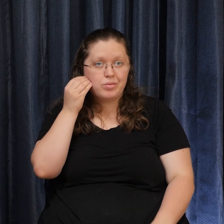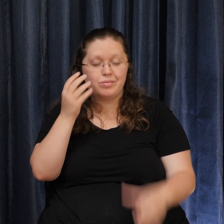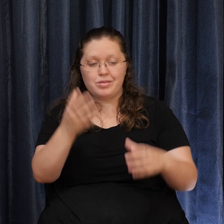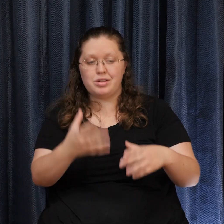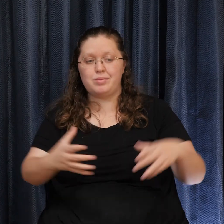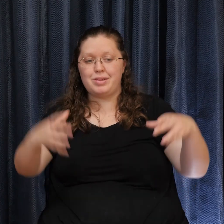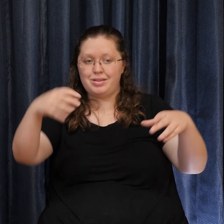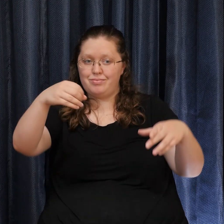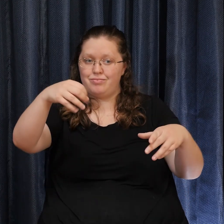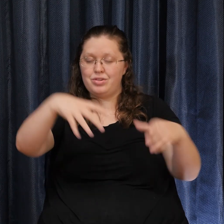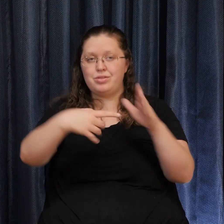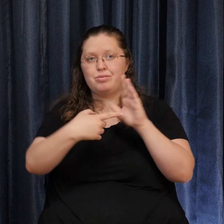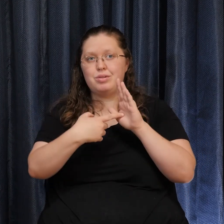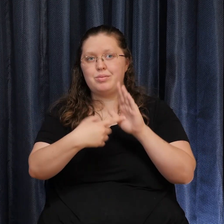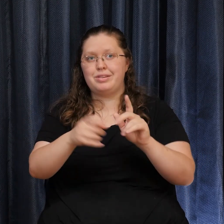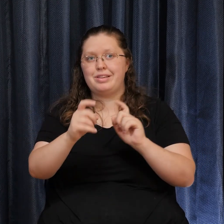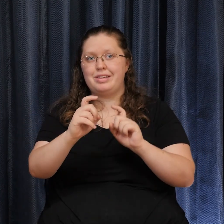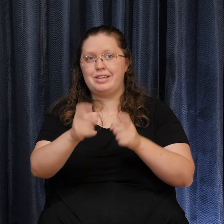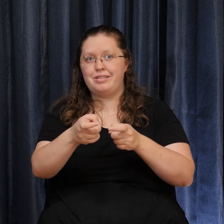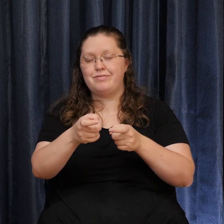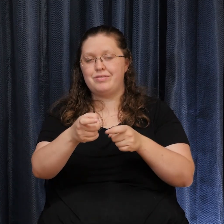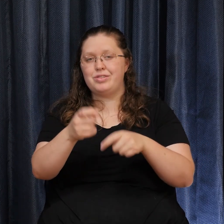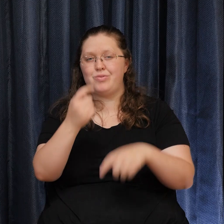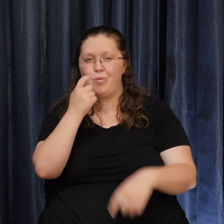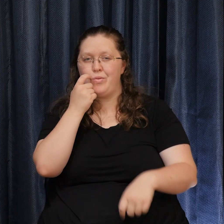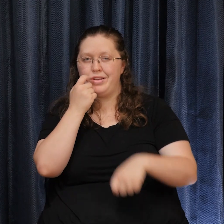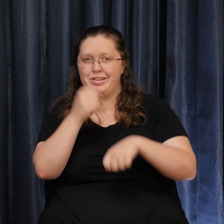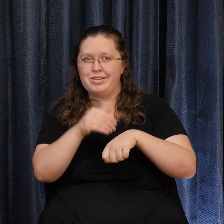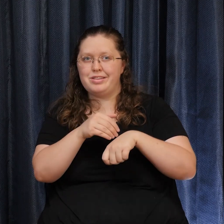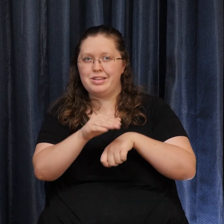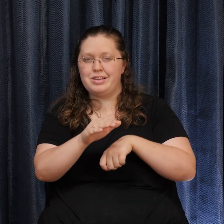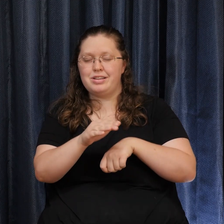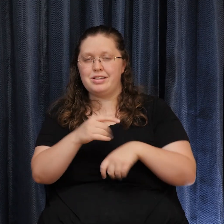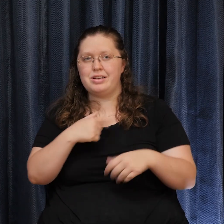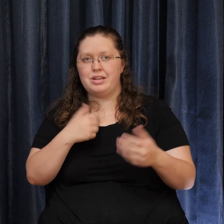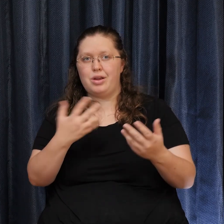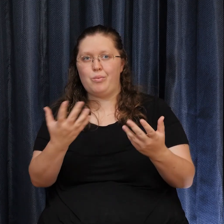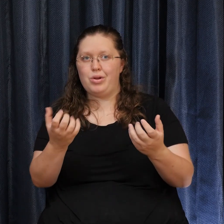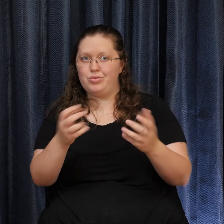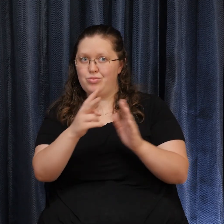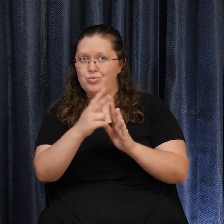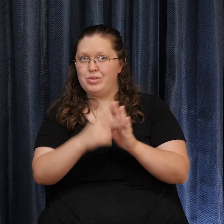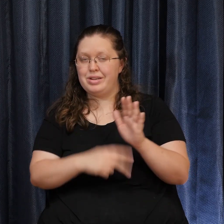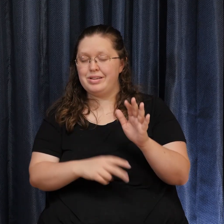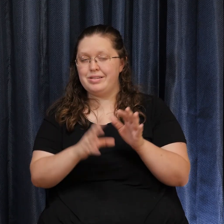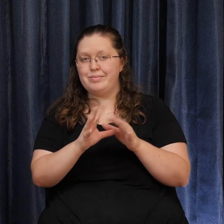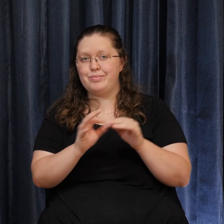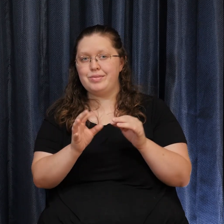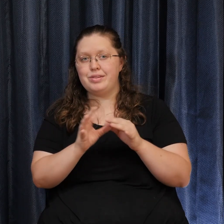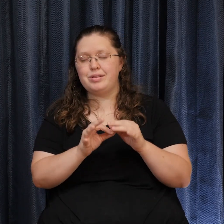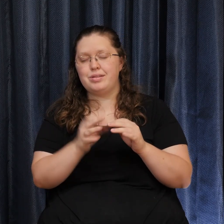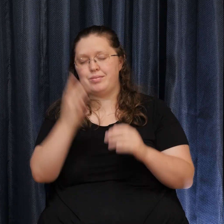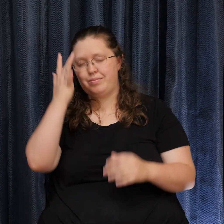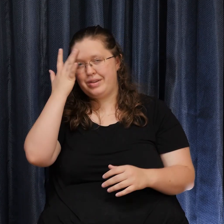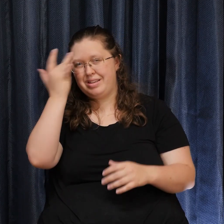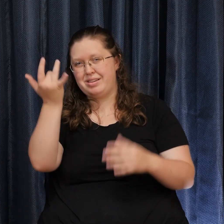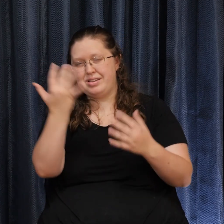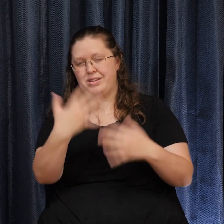the gift That you've sent in I want to read This piece To you Because it is An important one And then we'll Repeat our